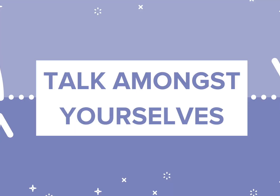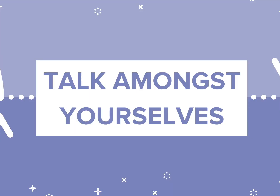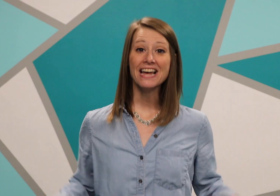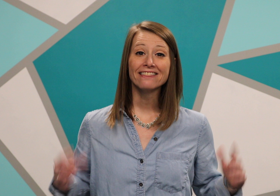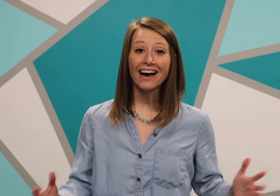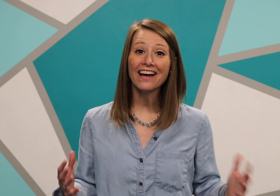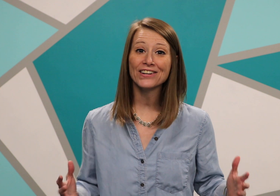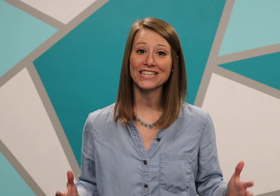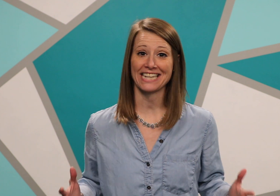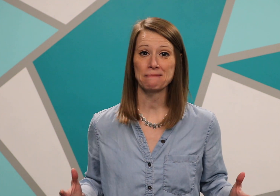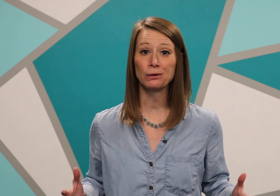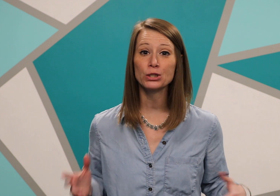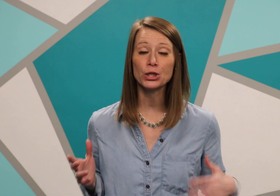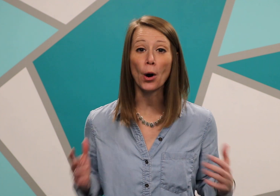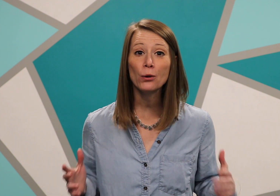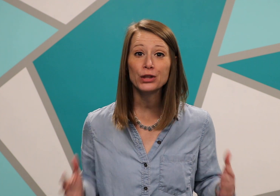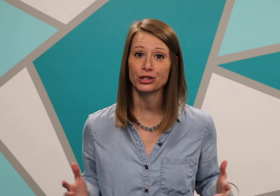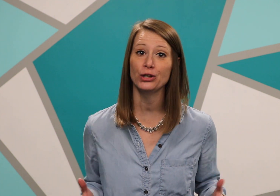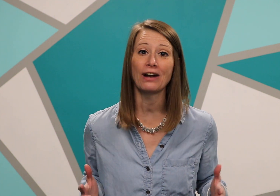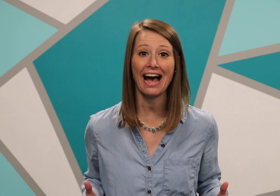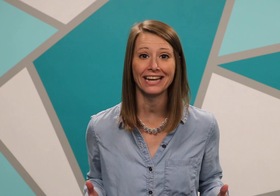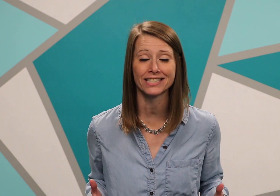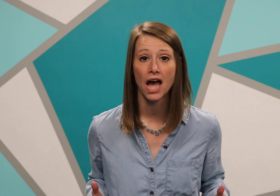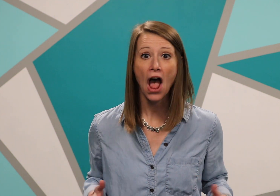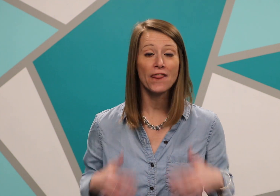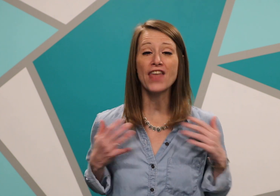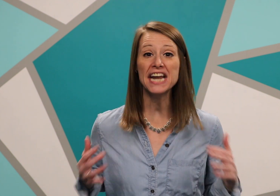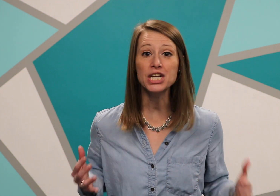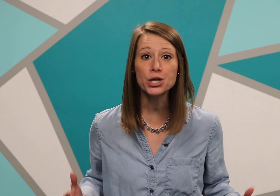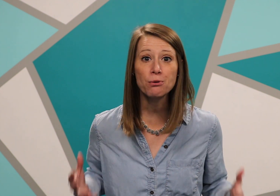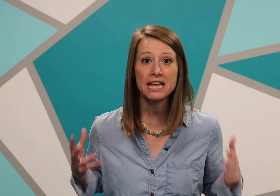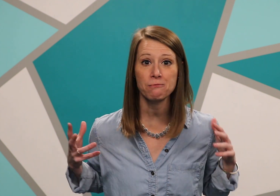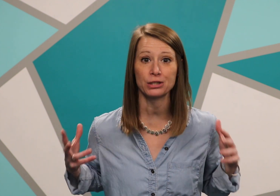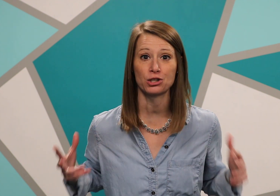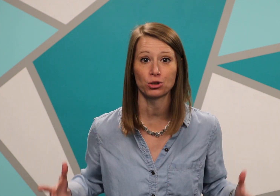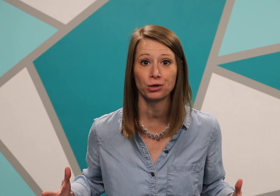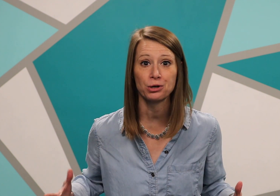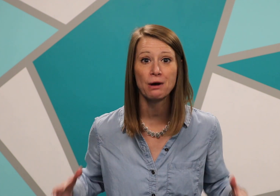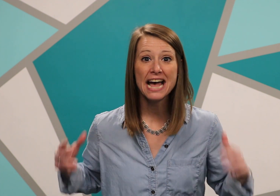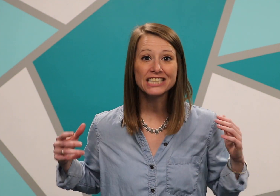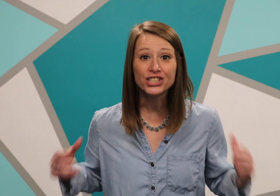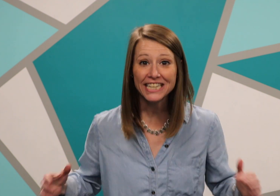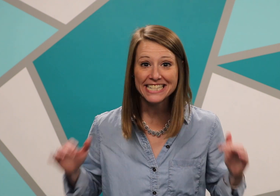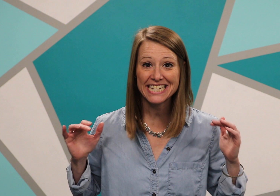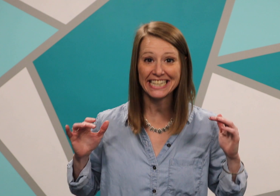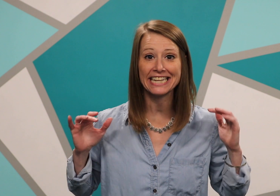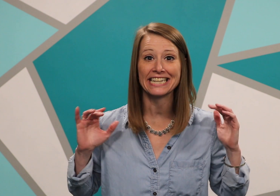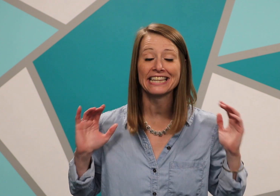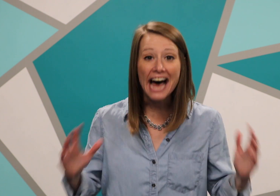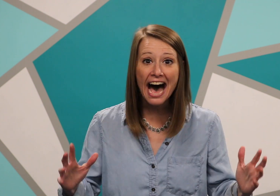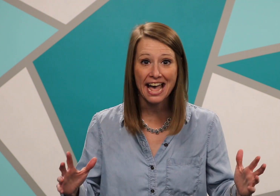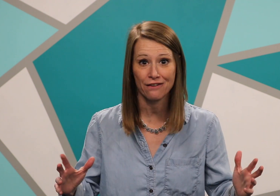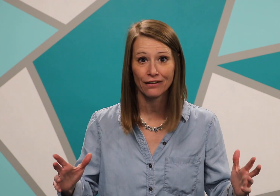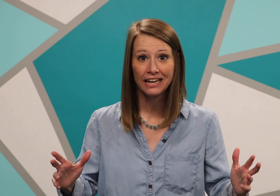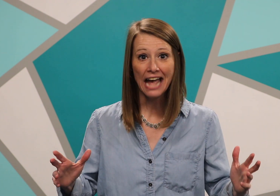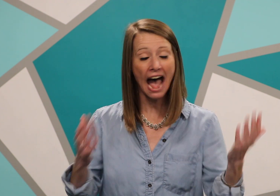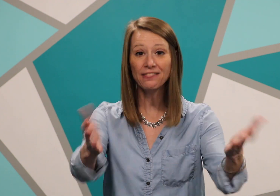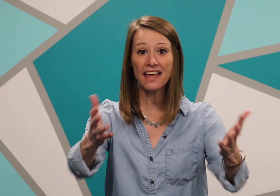The other disciples told the two guys they knew it was true. Jesus is alive! And then